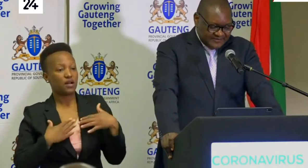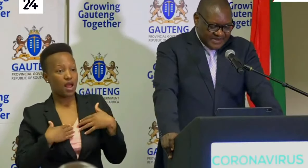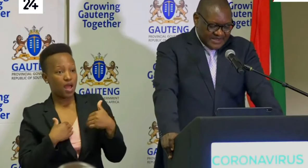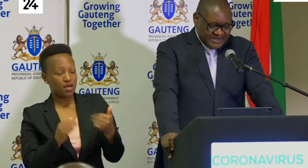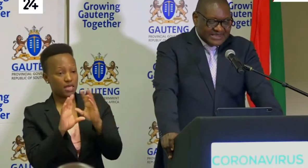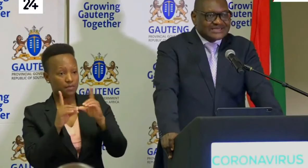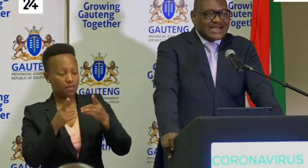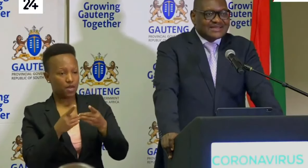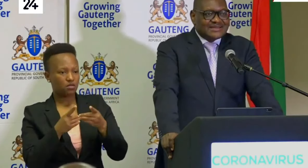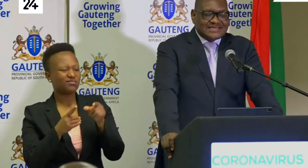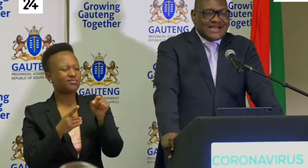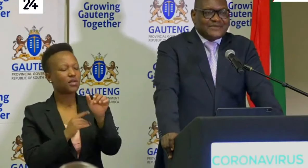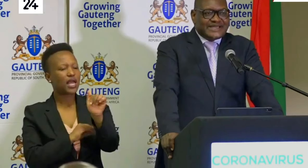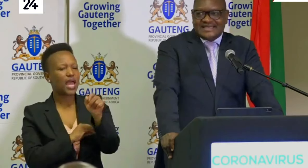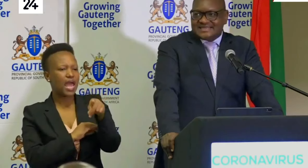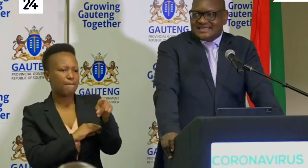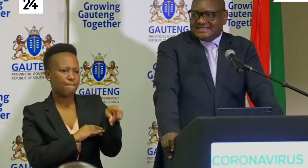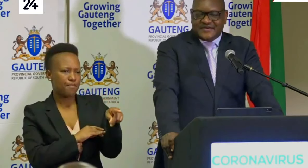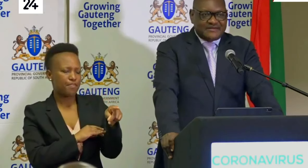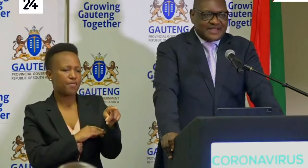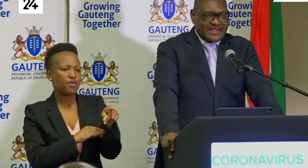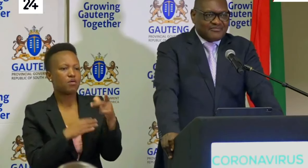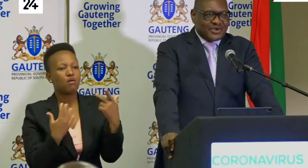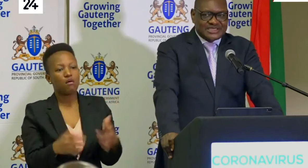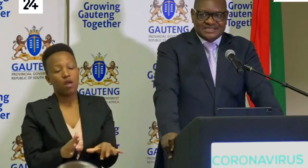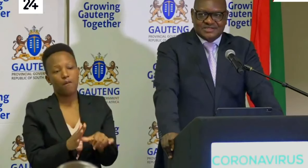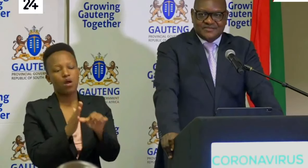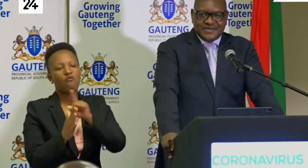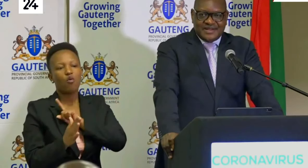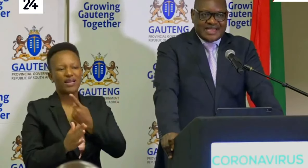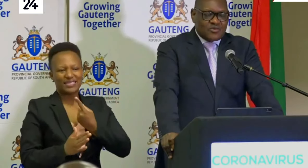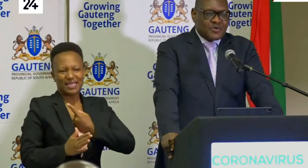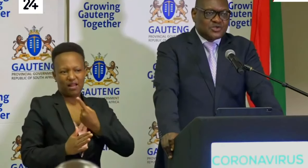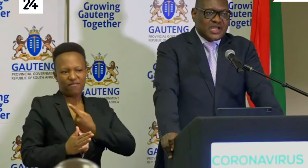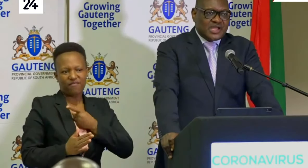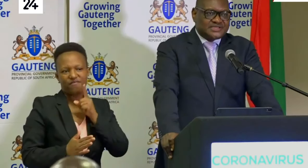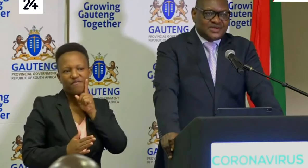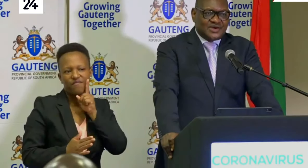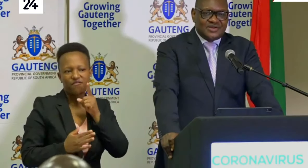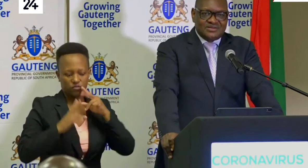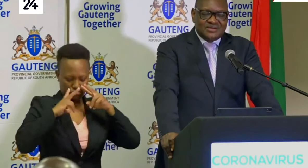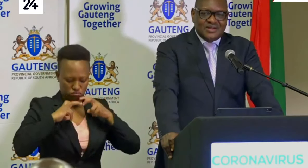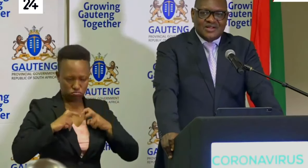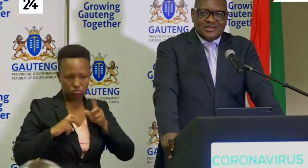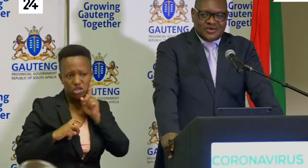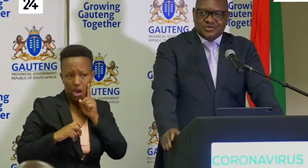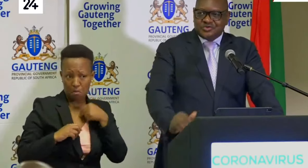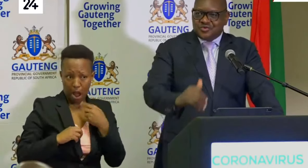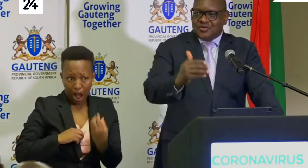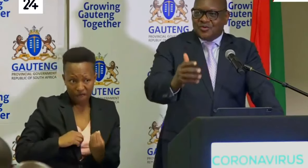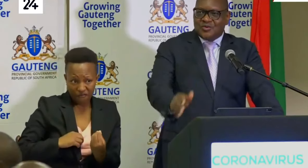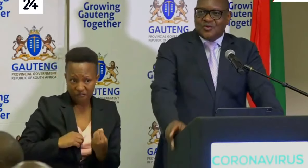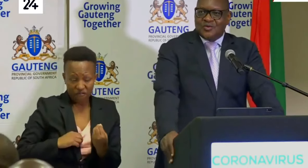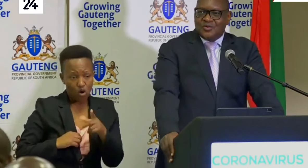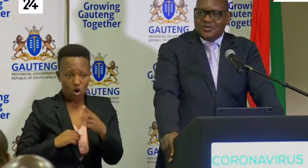that application is very, that very important. And we would urge all those